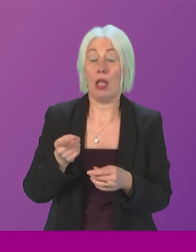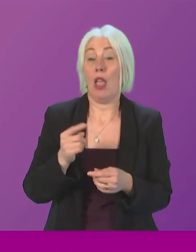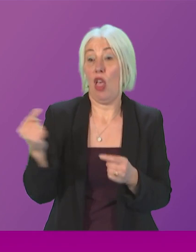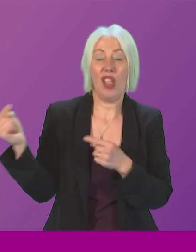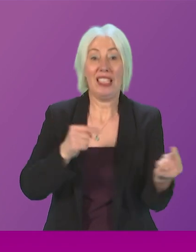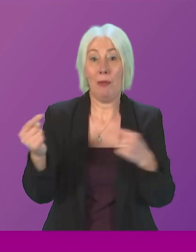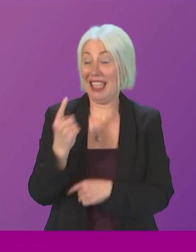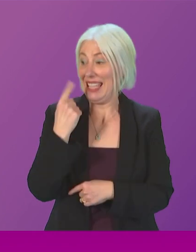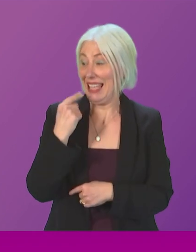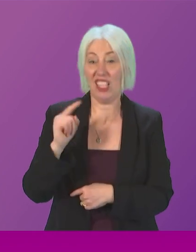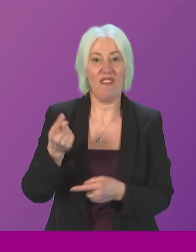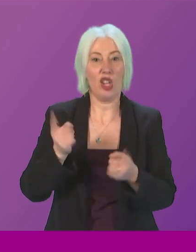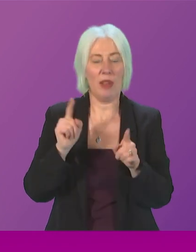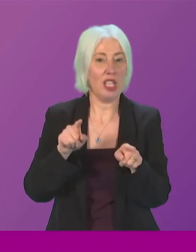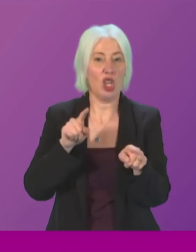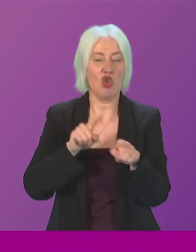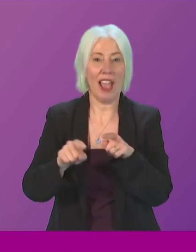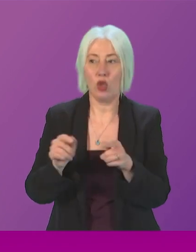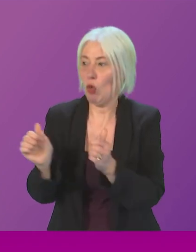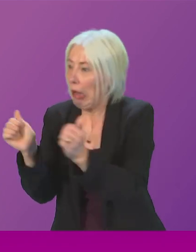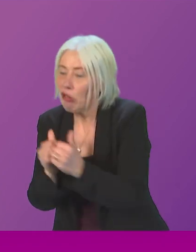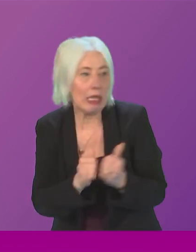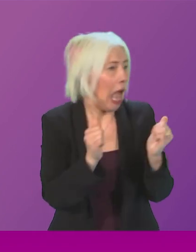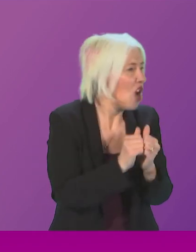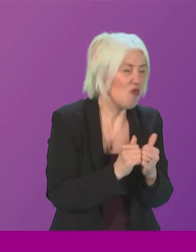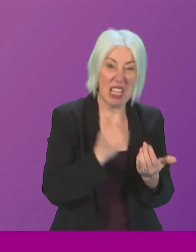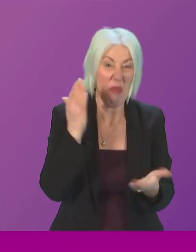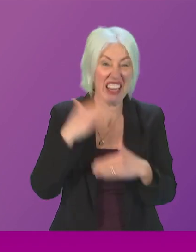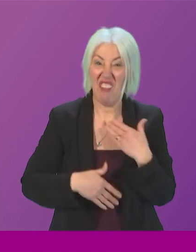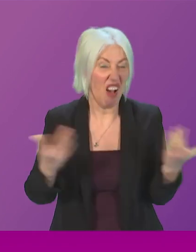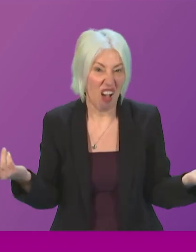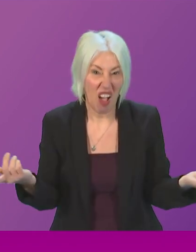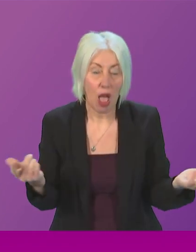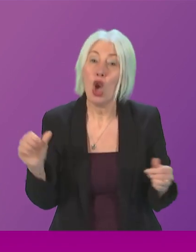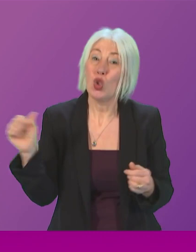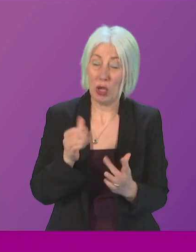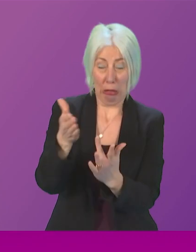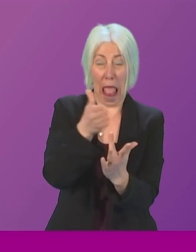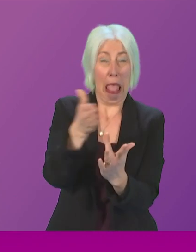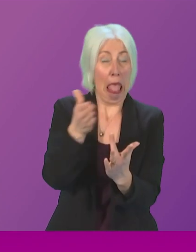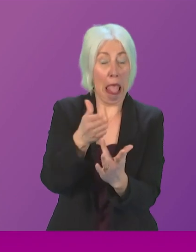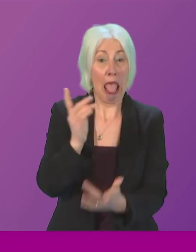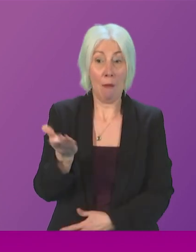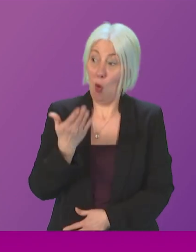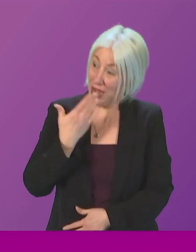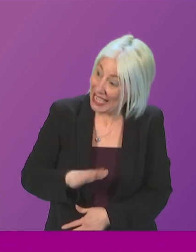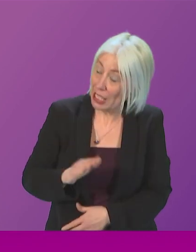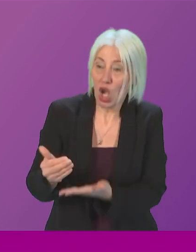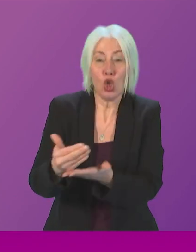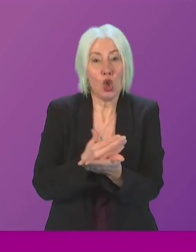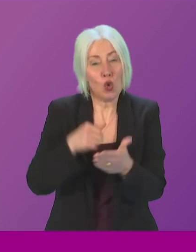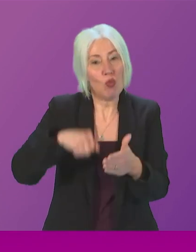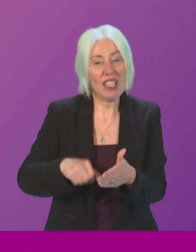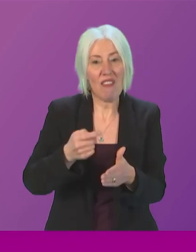yet carefully committed to neither so here's the chance to get off the fence given the need for energy security